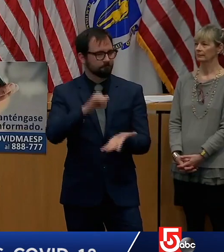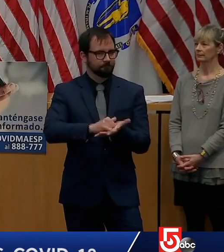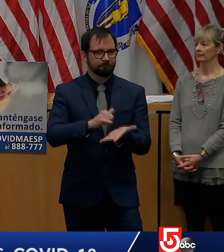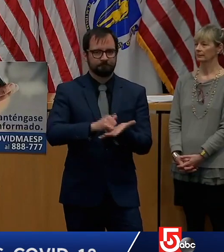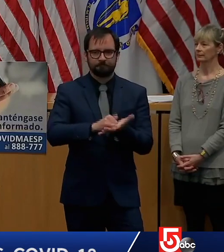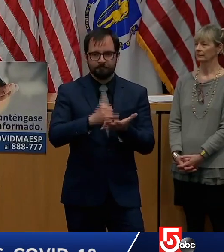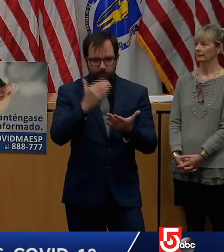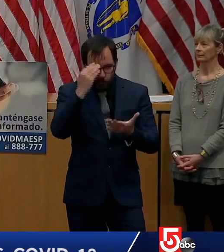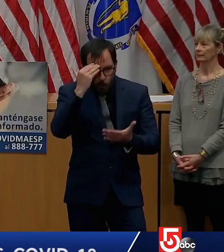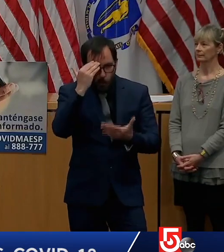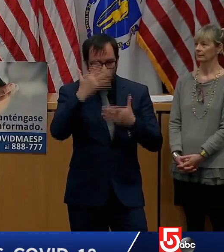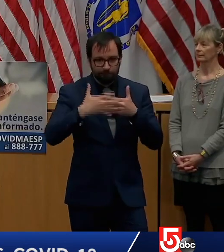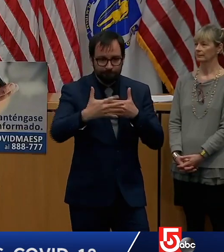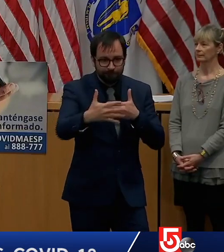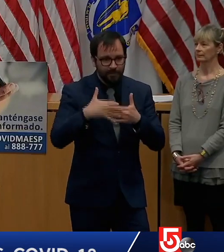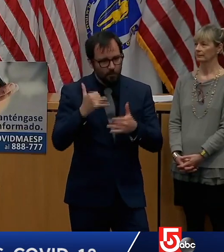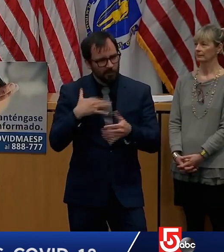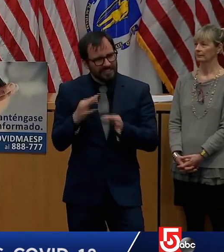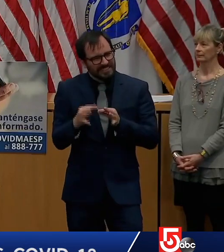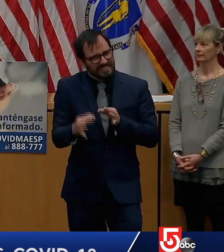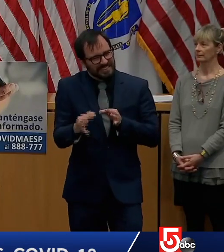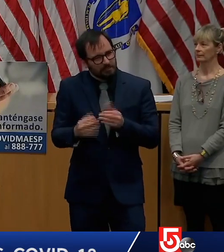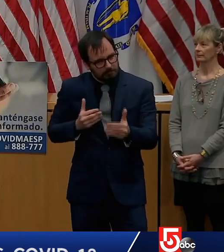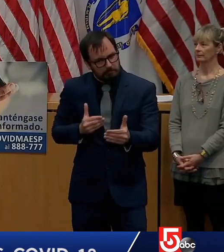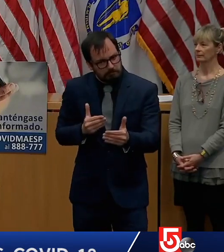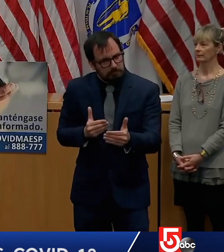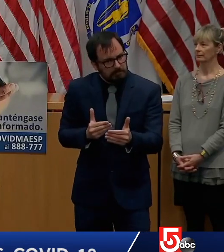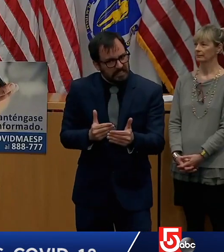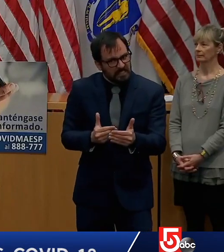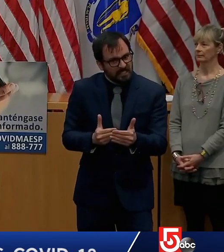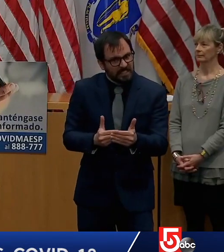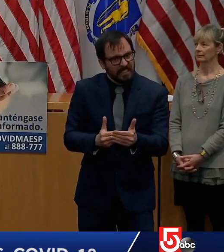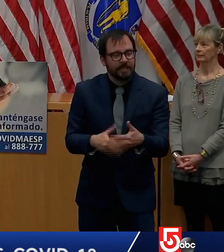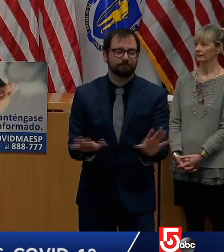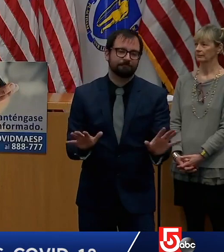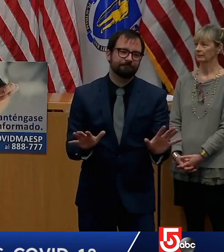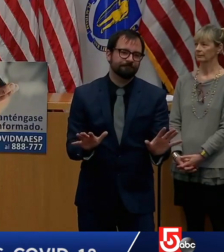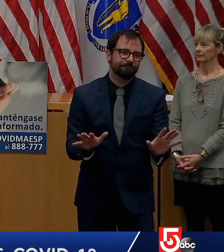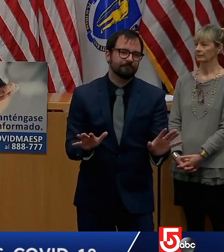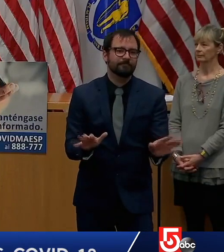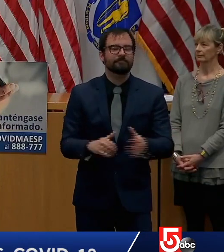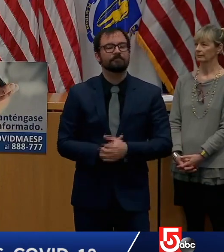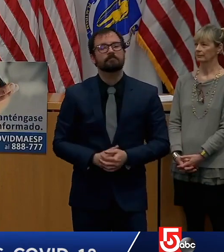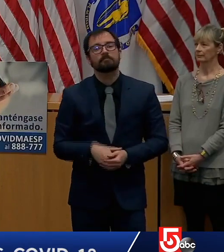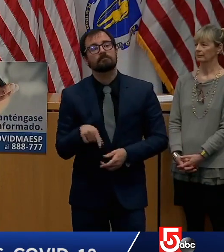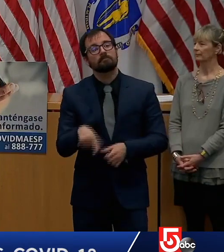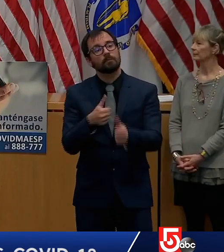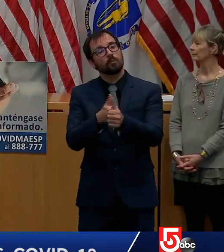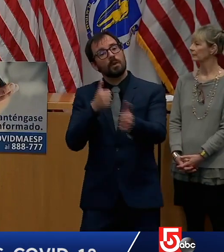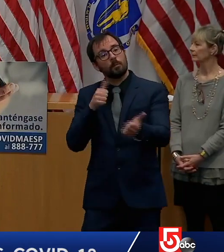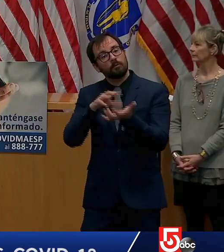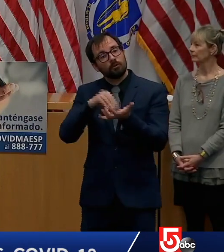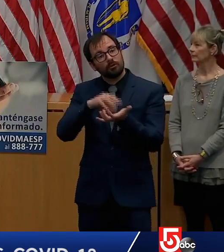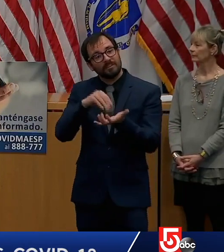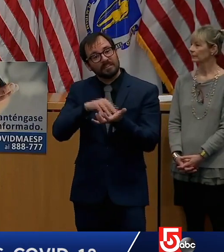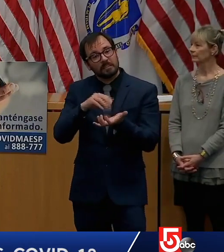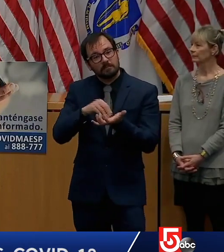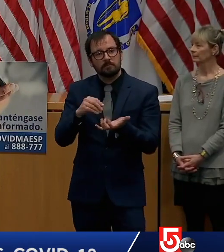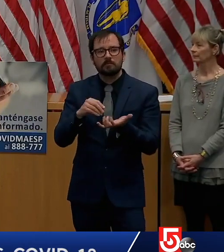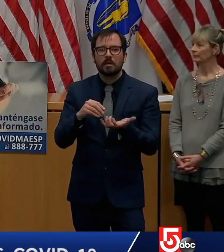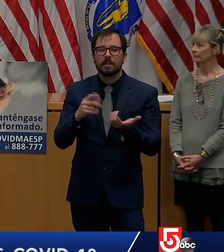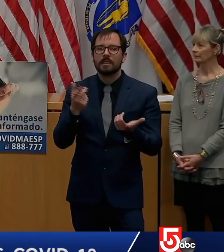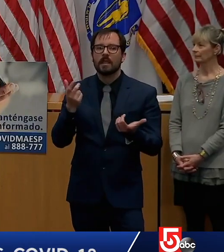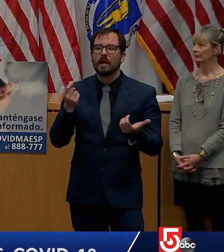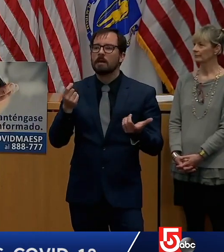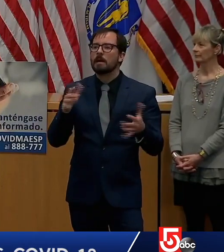the commissioner speak to this, is there is some momentum out there with respect to the remote learning and the online stuff. And that's